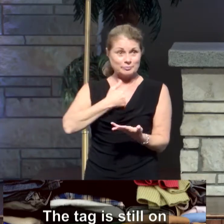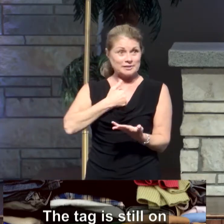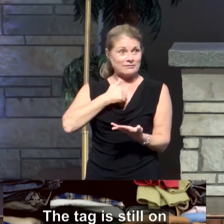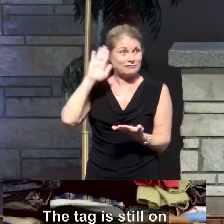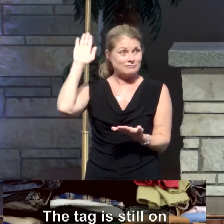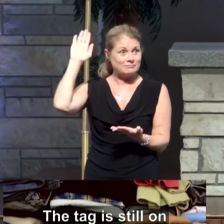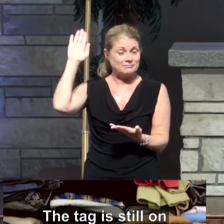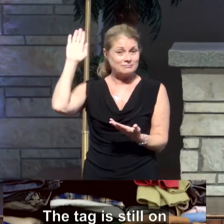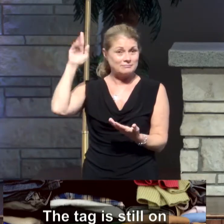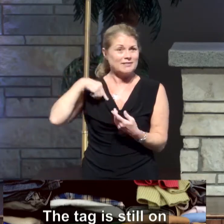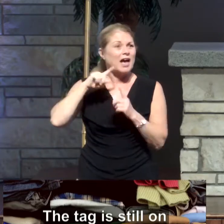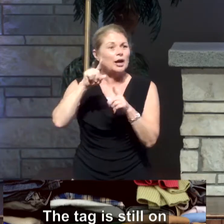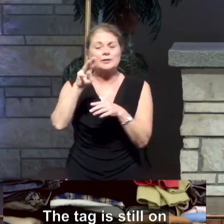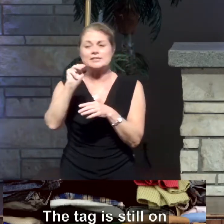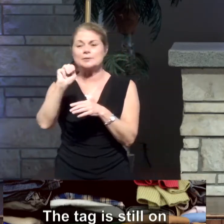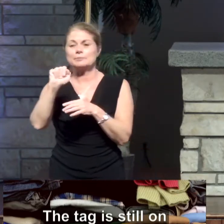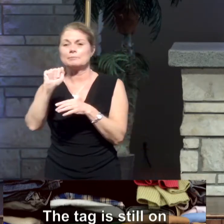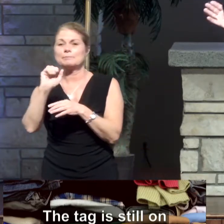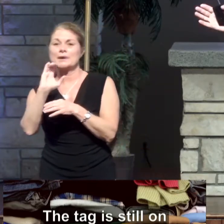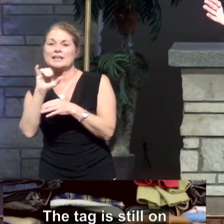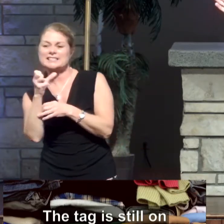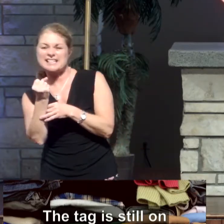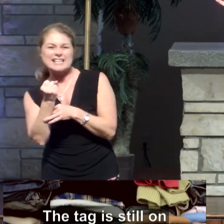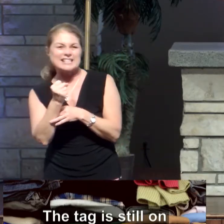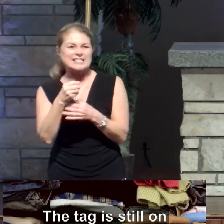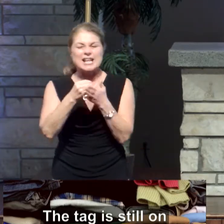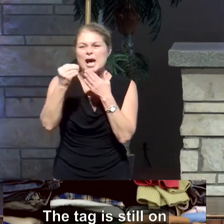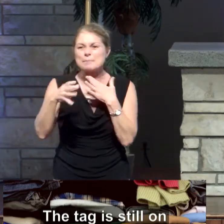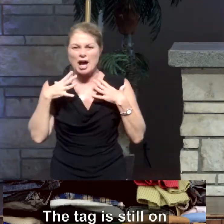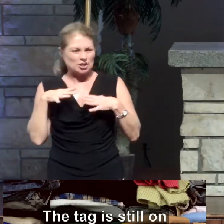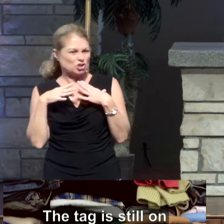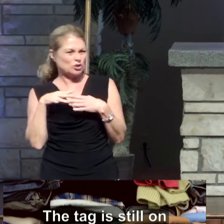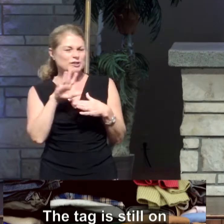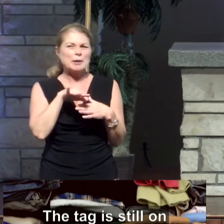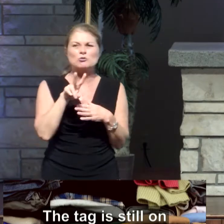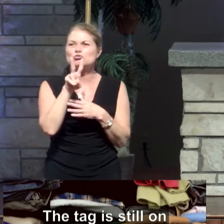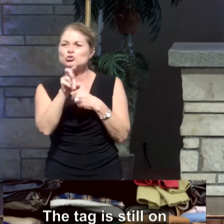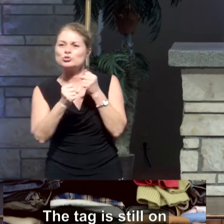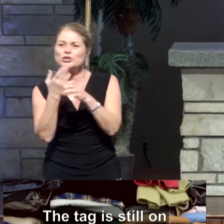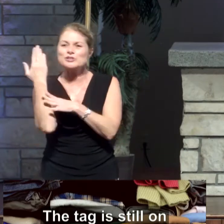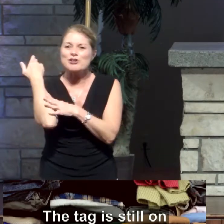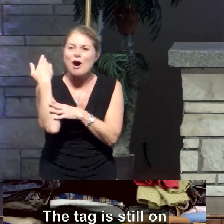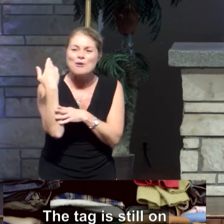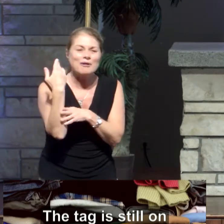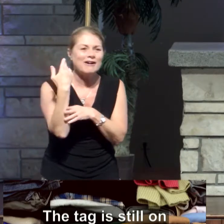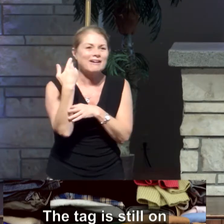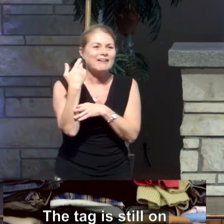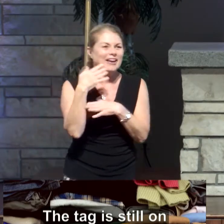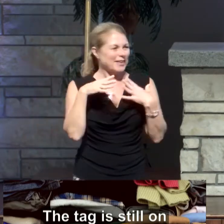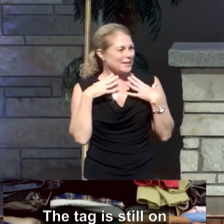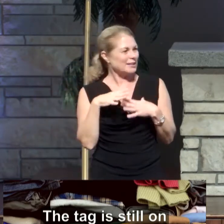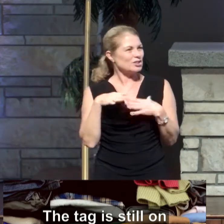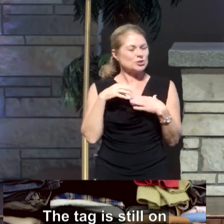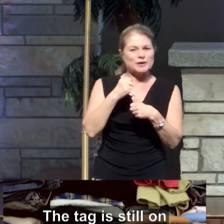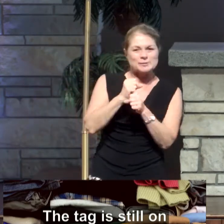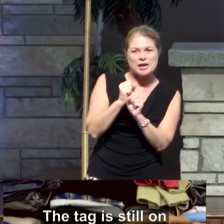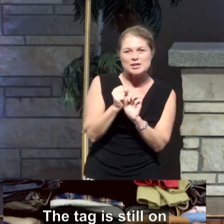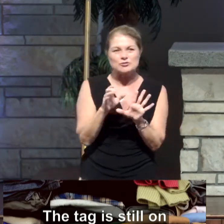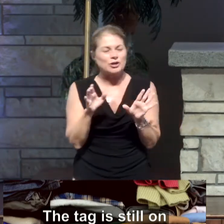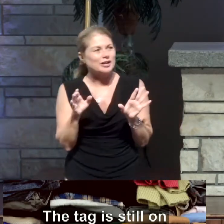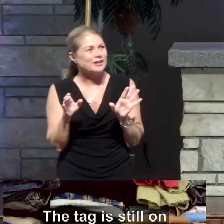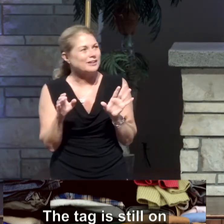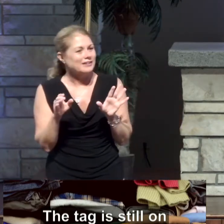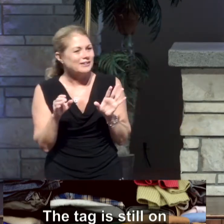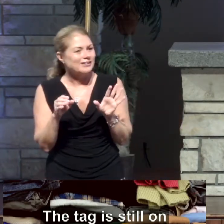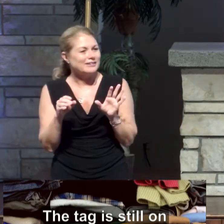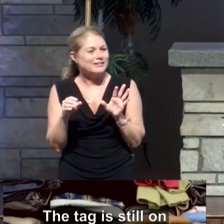I went to Macy's and bought some shirts about a year or two years ago, okay? And there was those shirts that were made for, like, the super skinny guys or